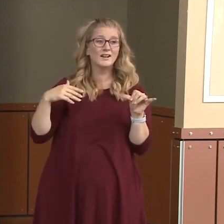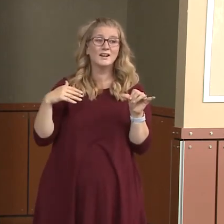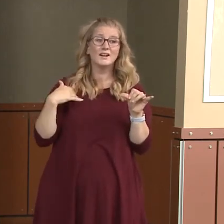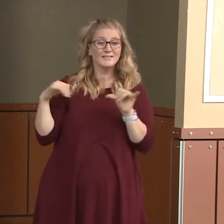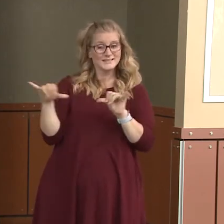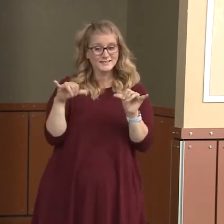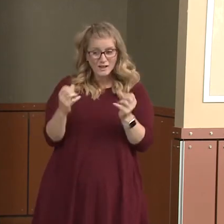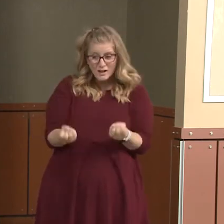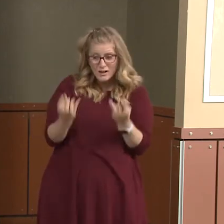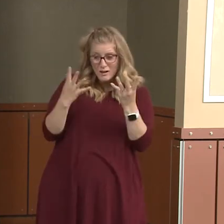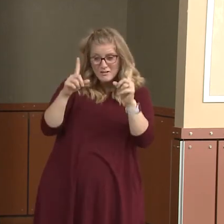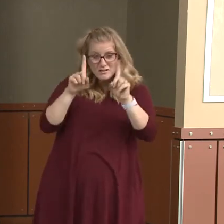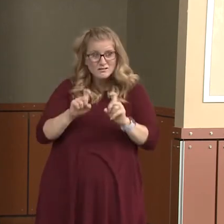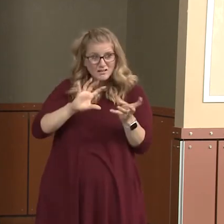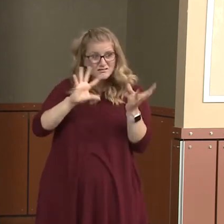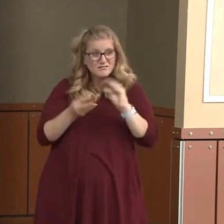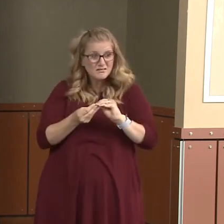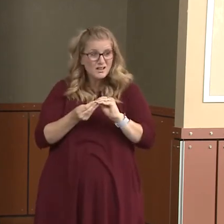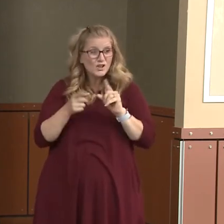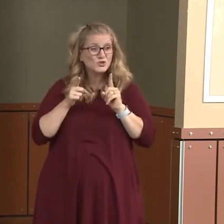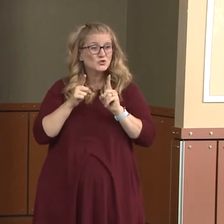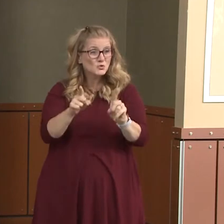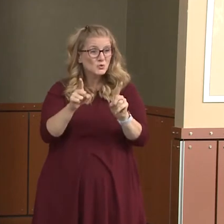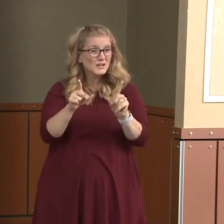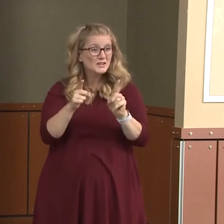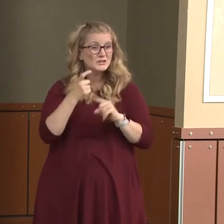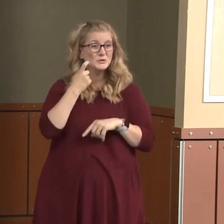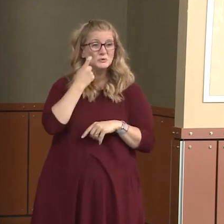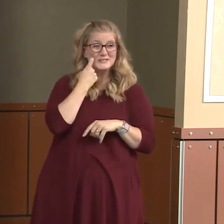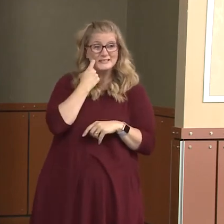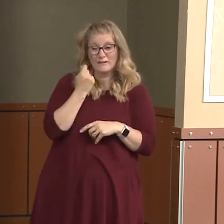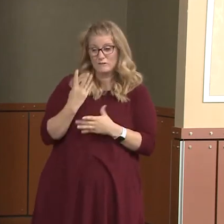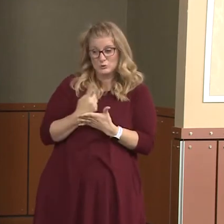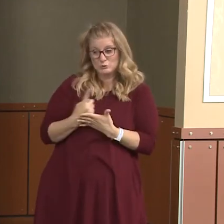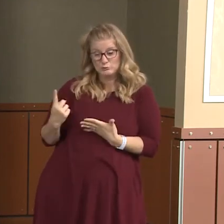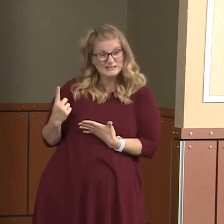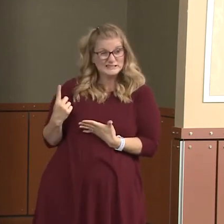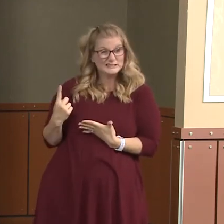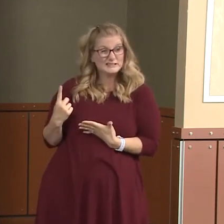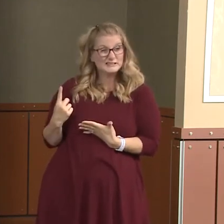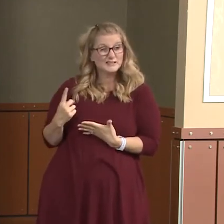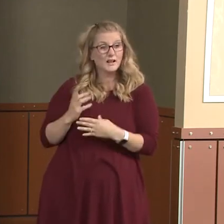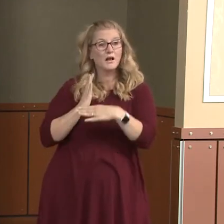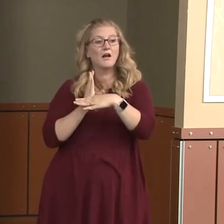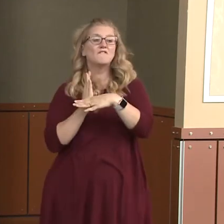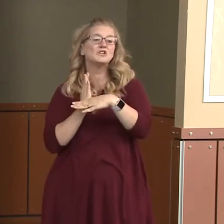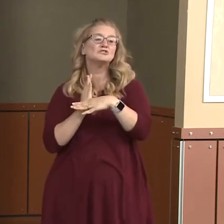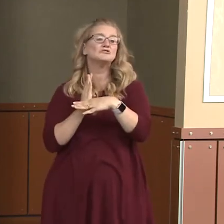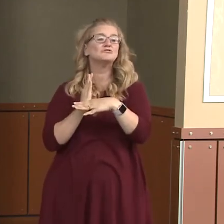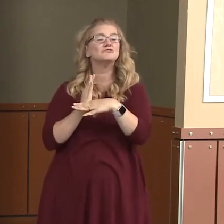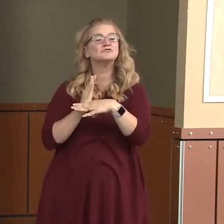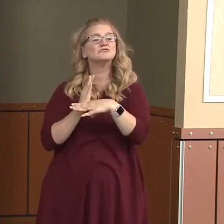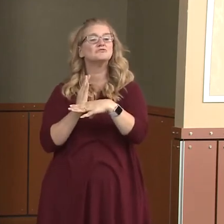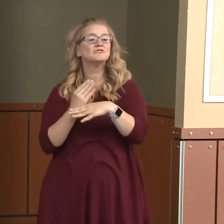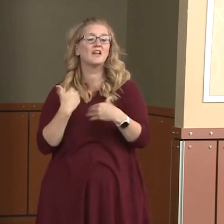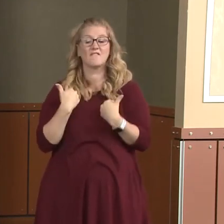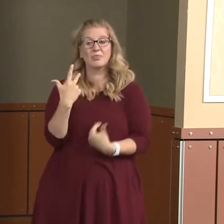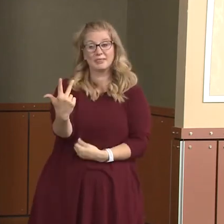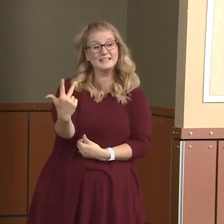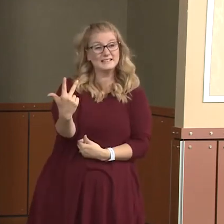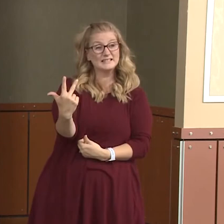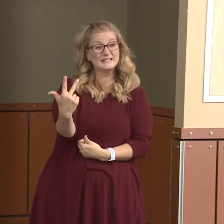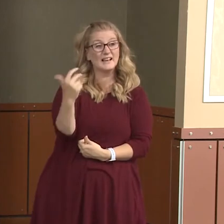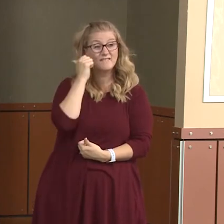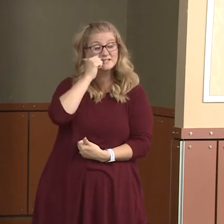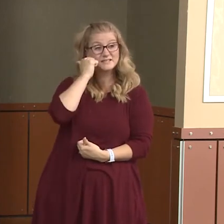Over the last couple weeks, they've averaged three cases a day. We're averaging 45 cases a day. So it's not